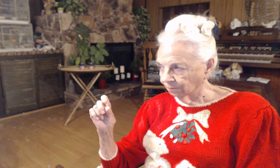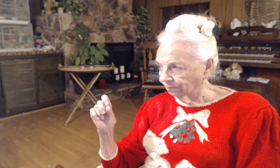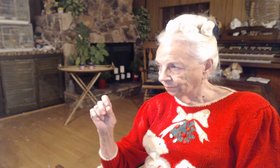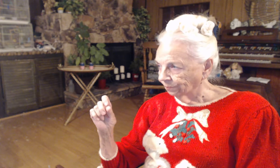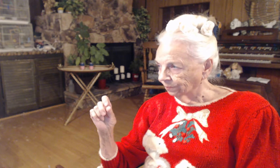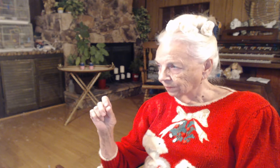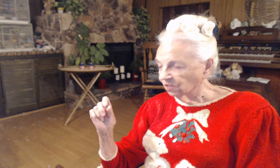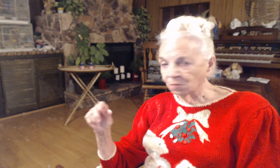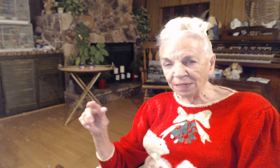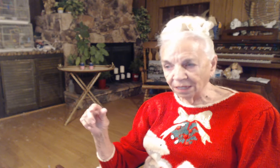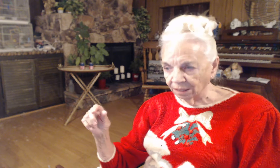Speak.